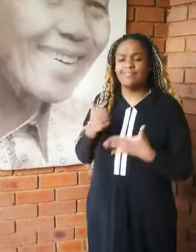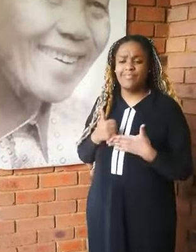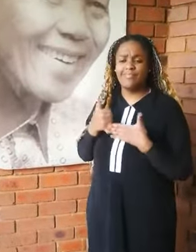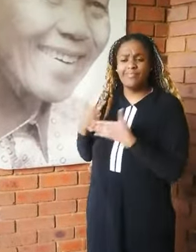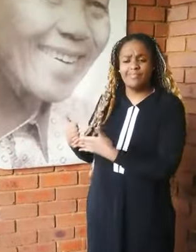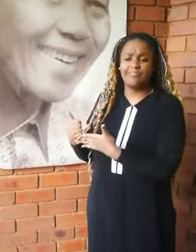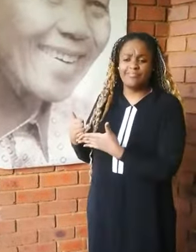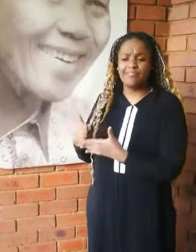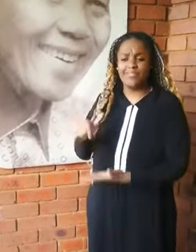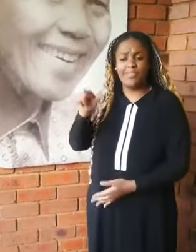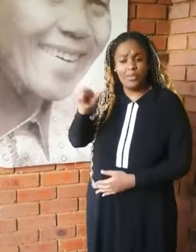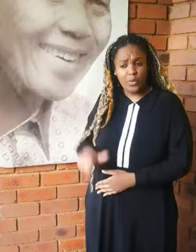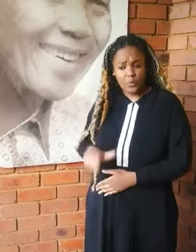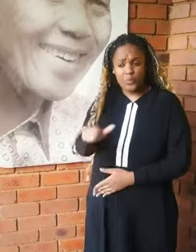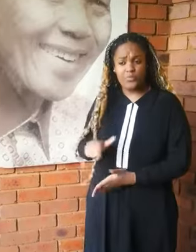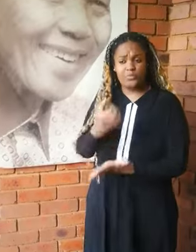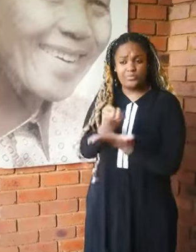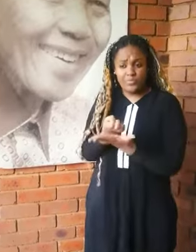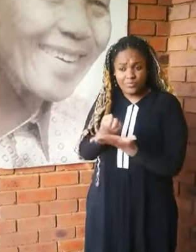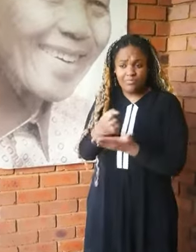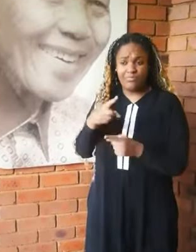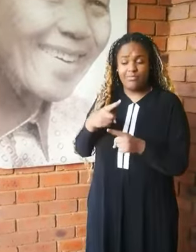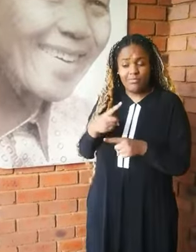is higher among women than men.